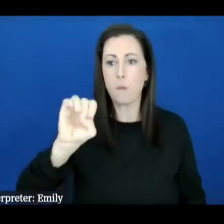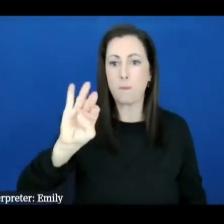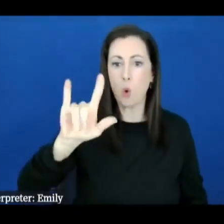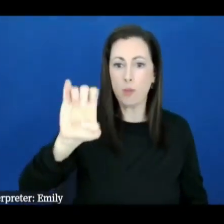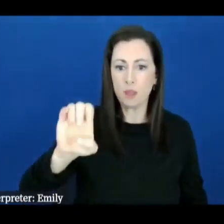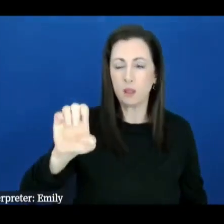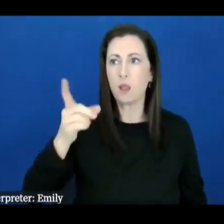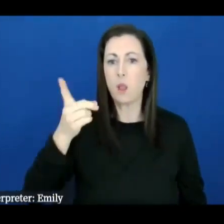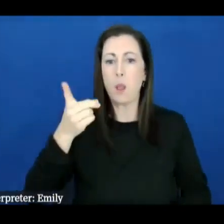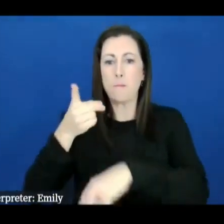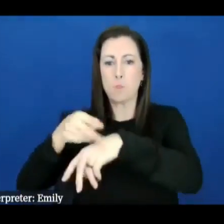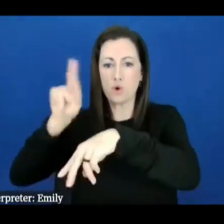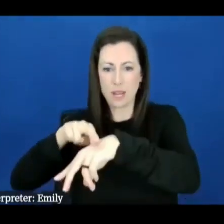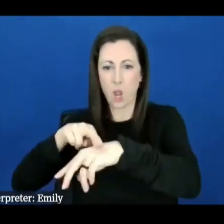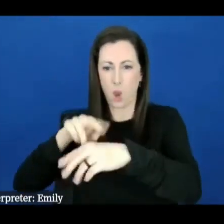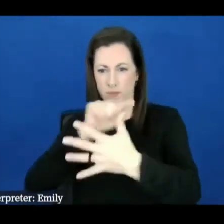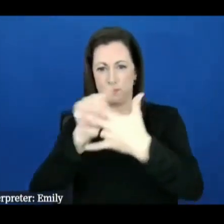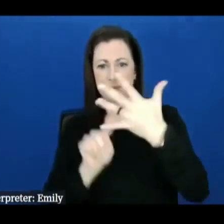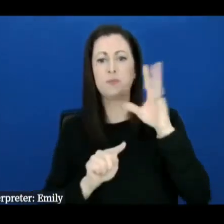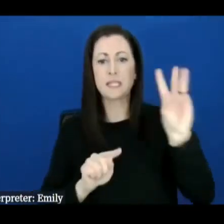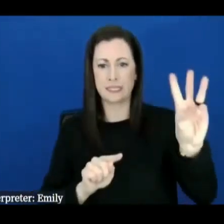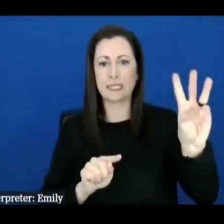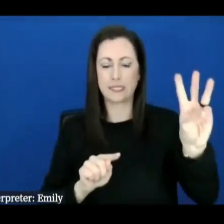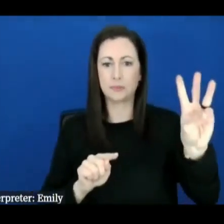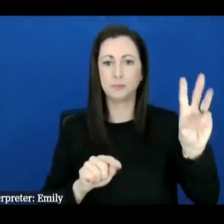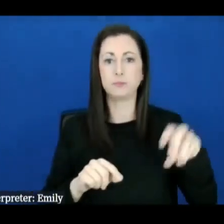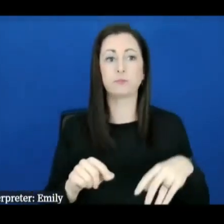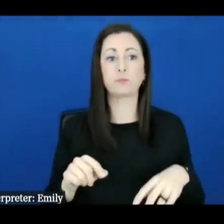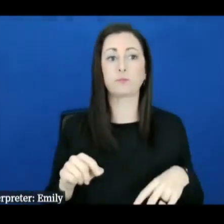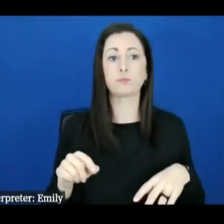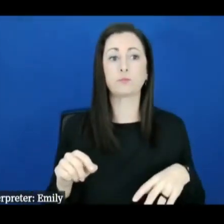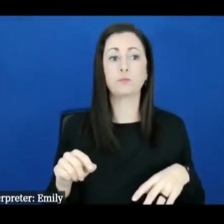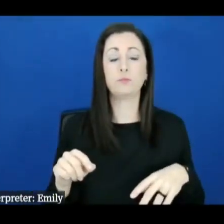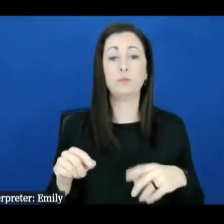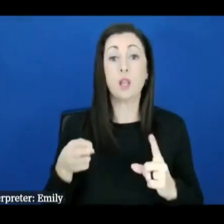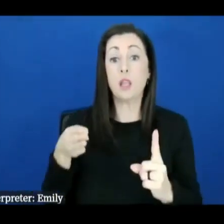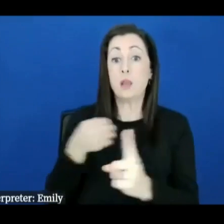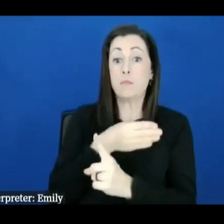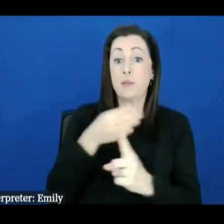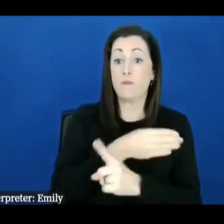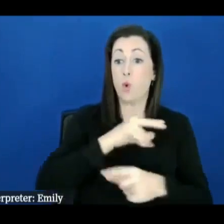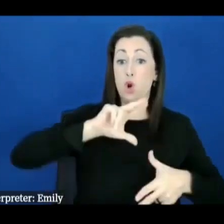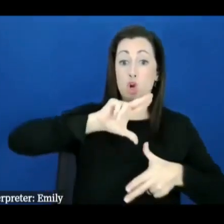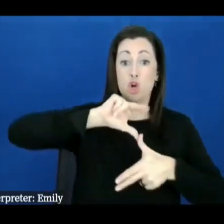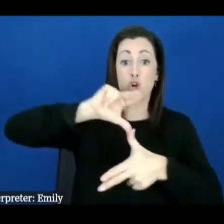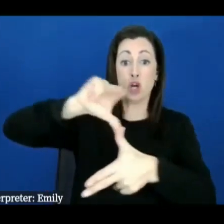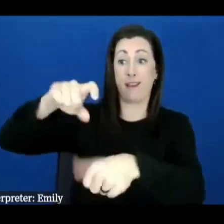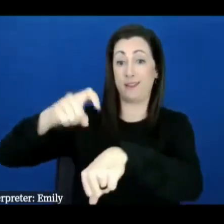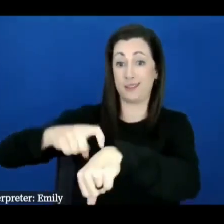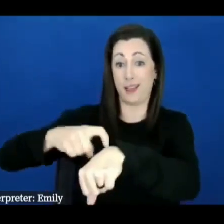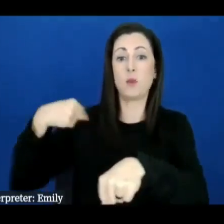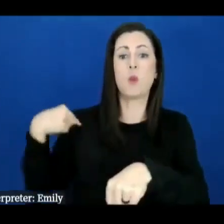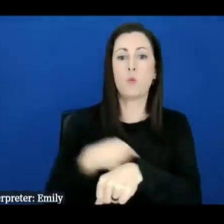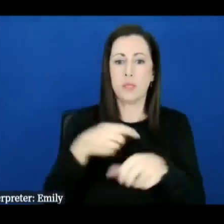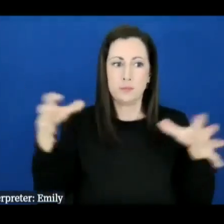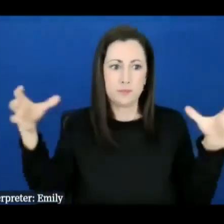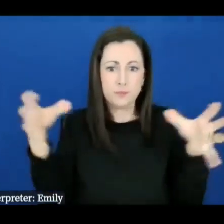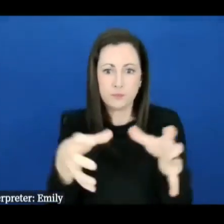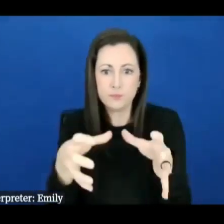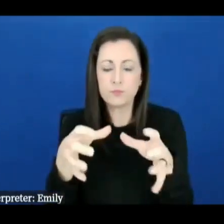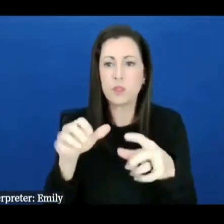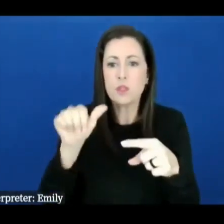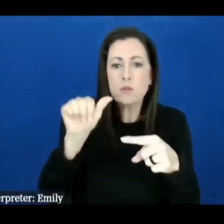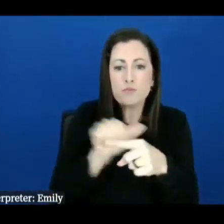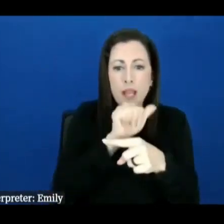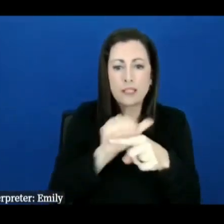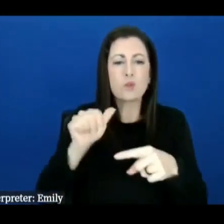so we are always posture you know before every hurricane season we get together we do what's called tabletop exercises to make